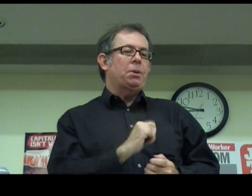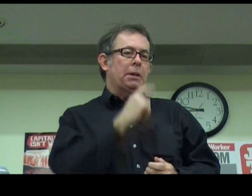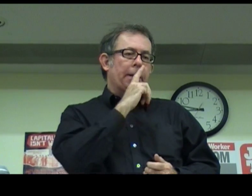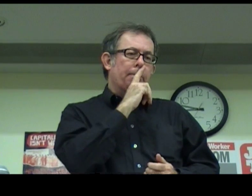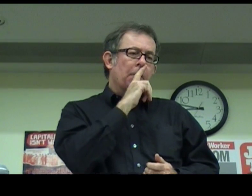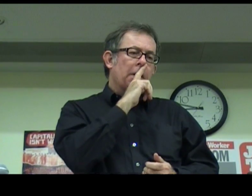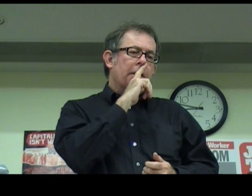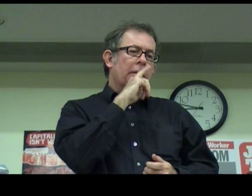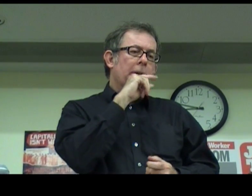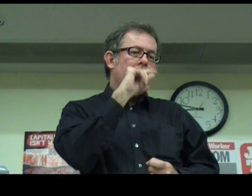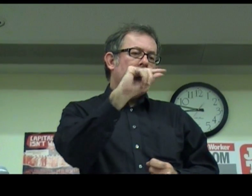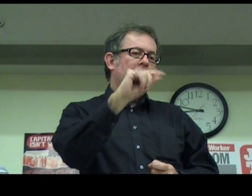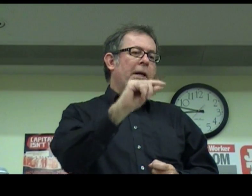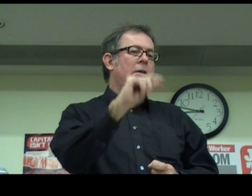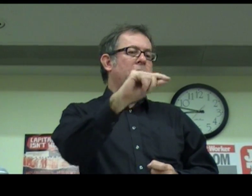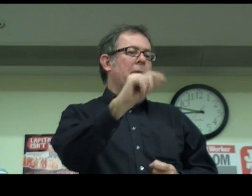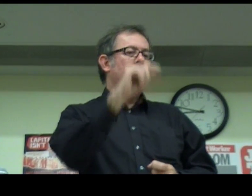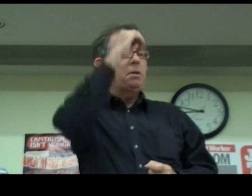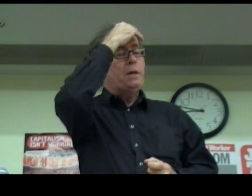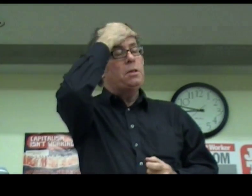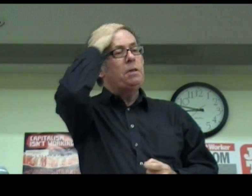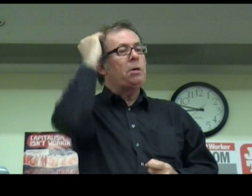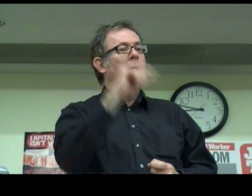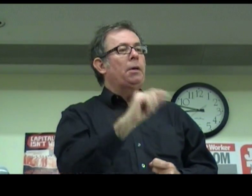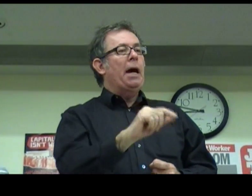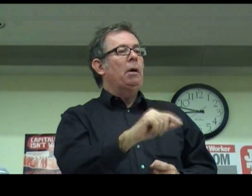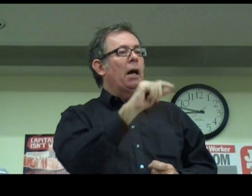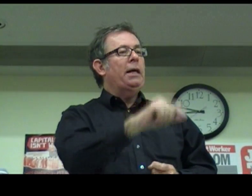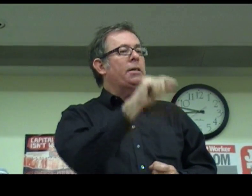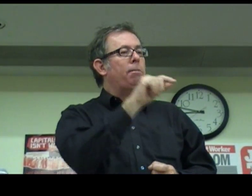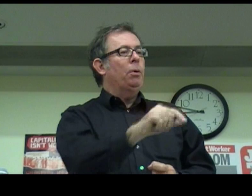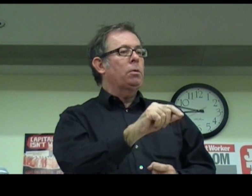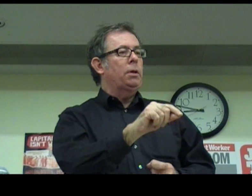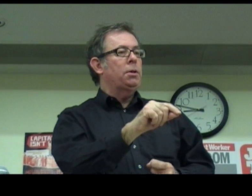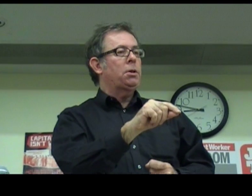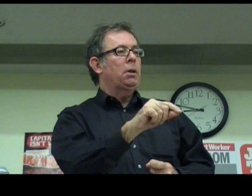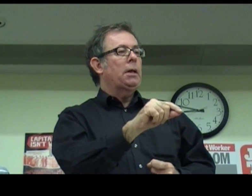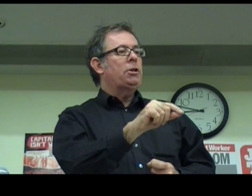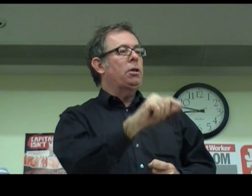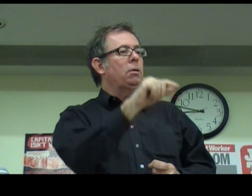of Zionism and defenders of Israel. Now, I think it's important to